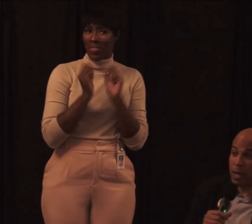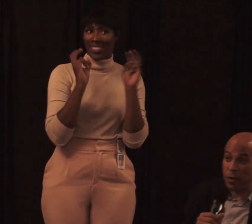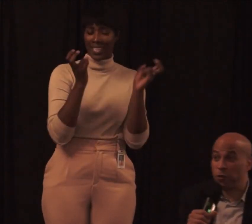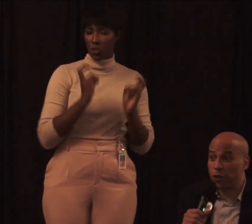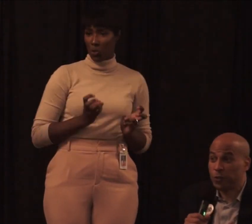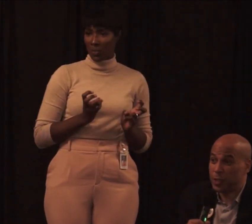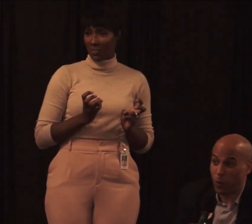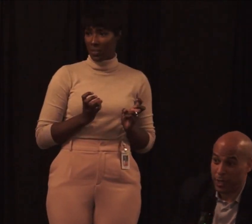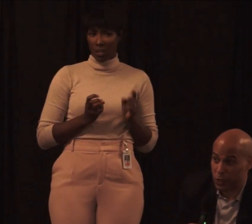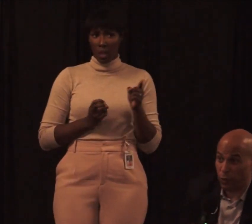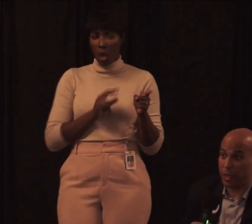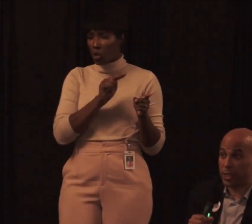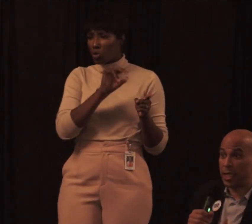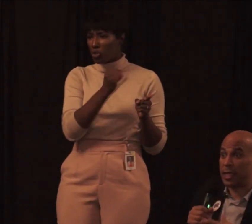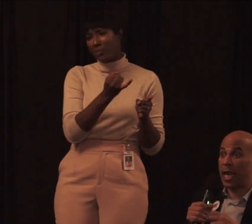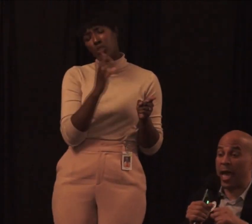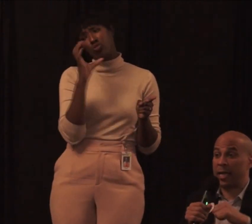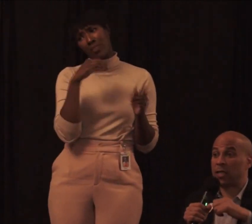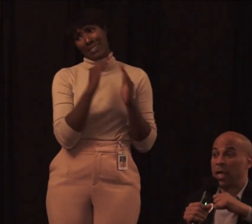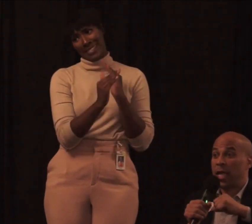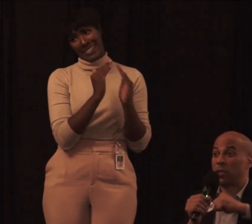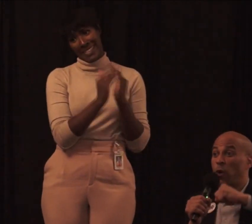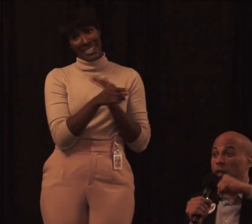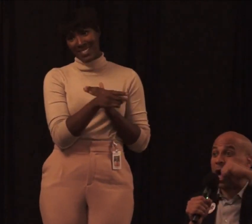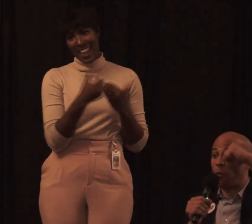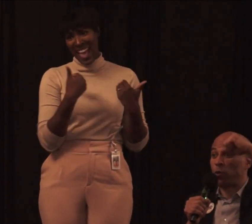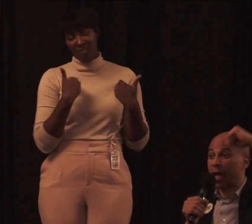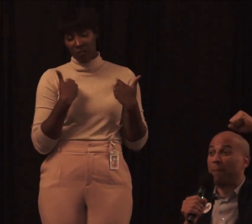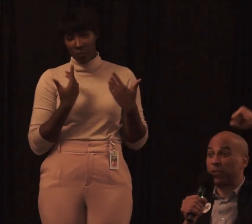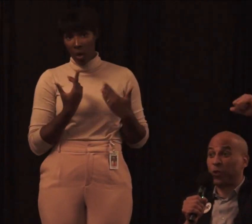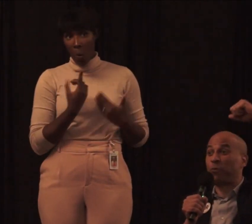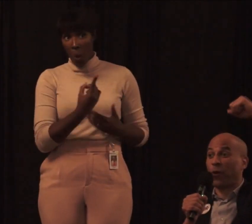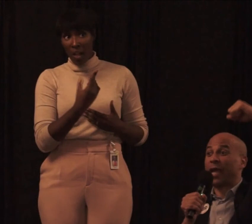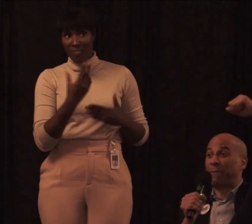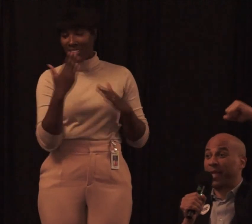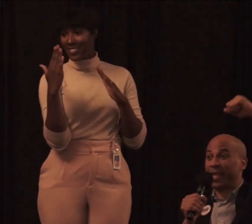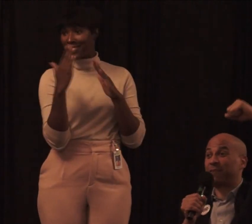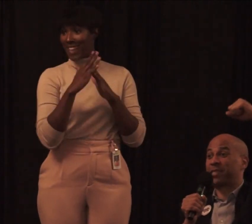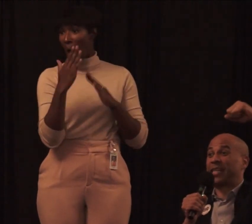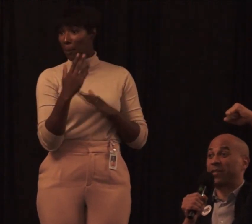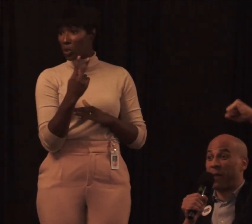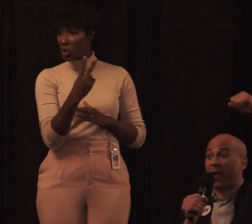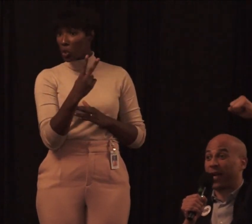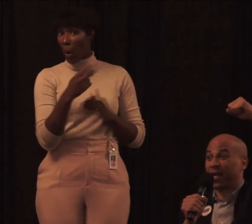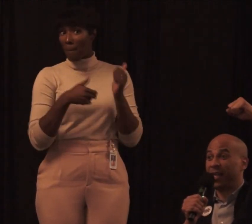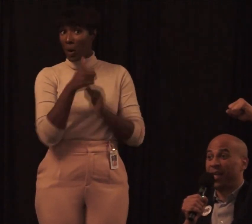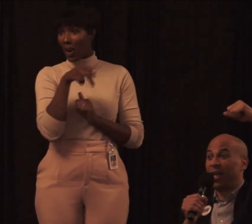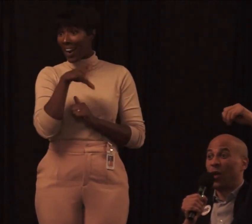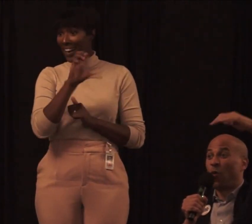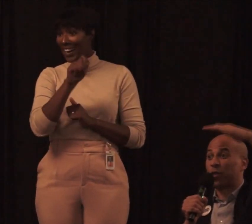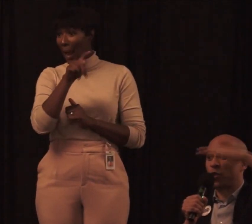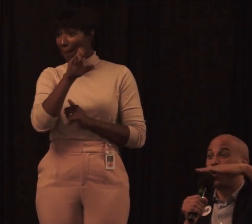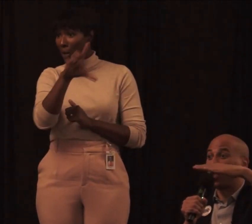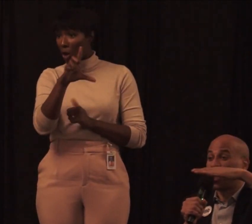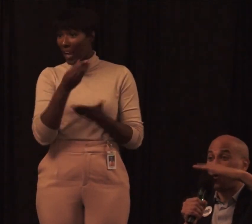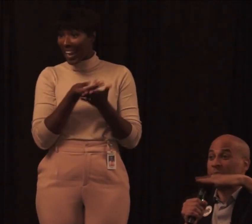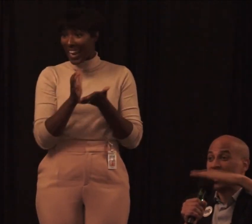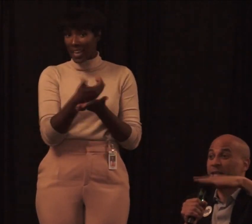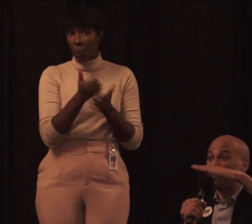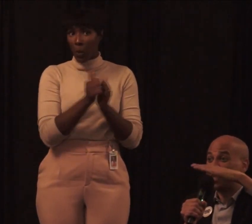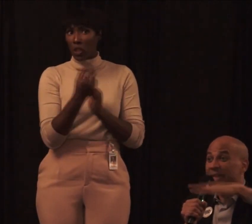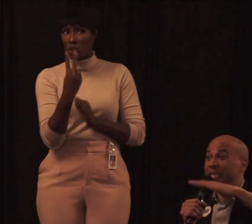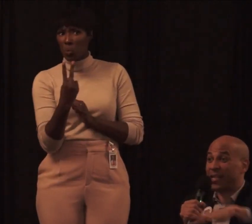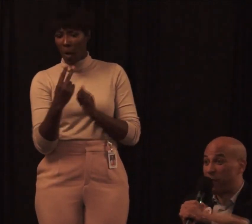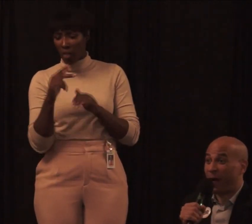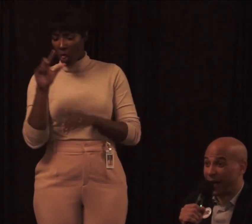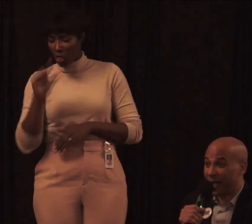New Jersey is one of these strange cities. It is one of the top two per capita income states in America with two of the lowest